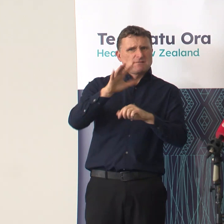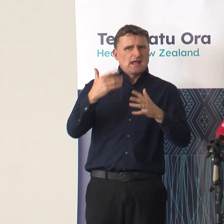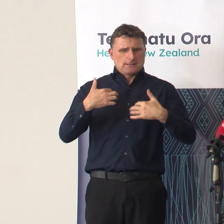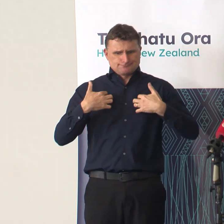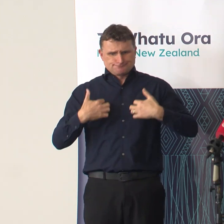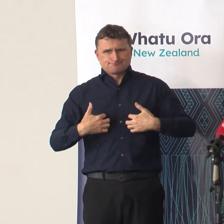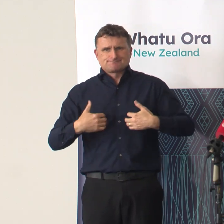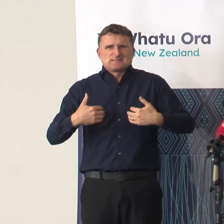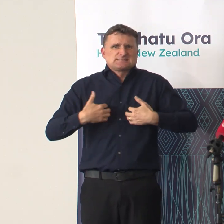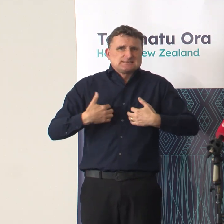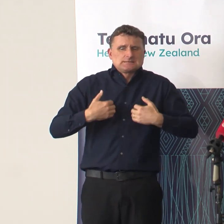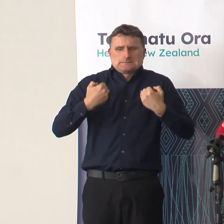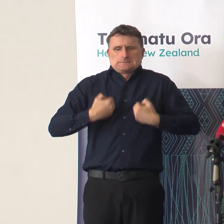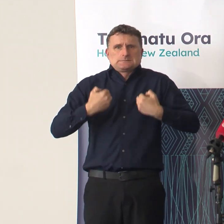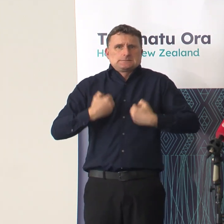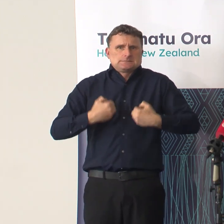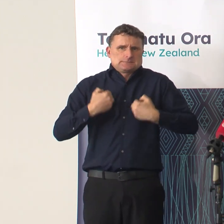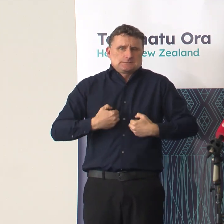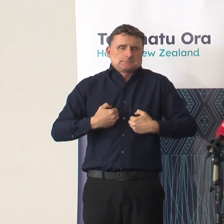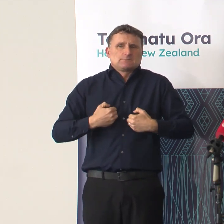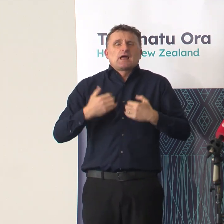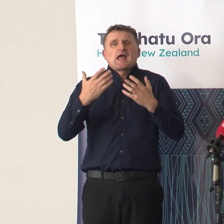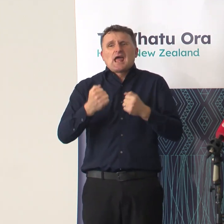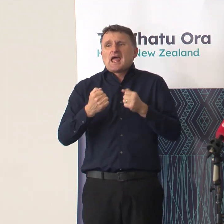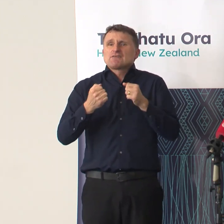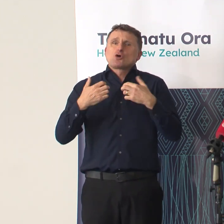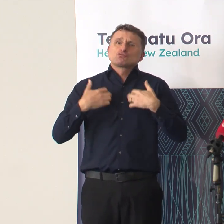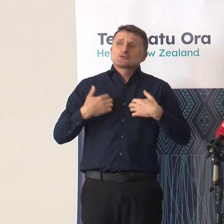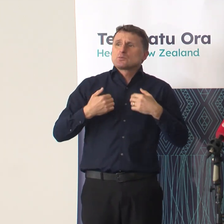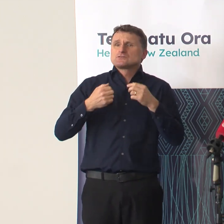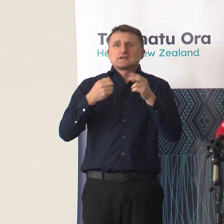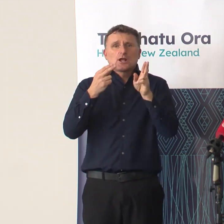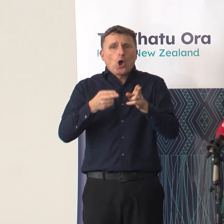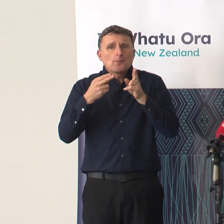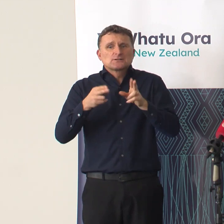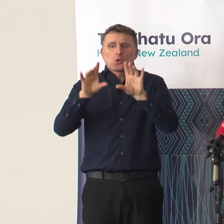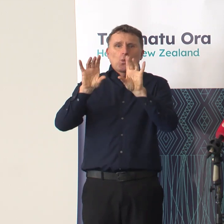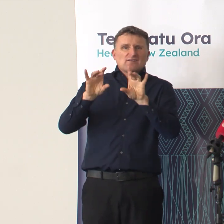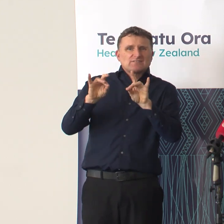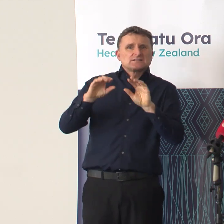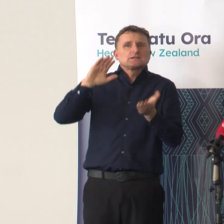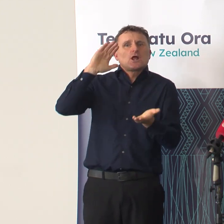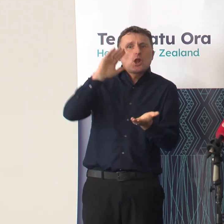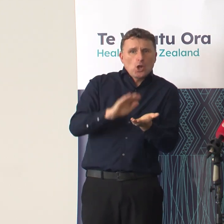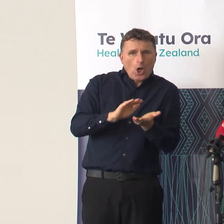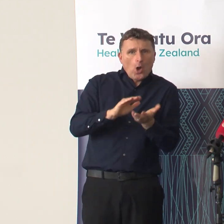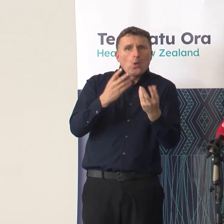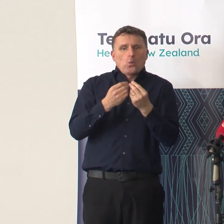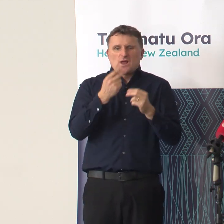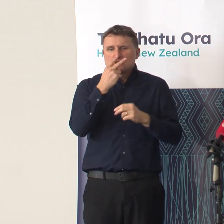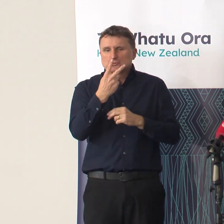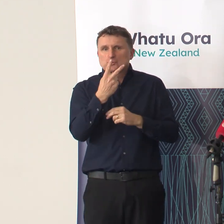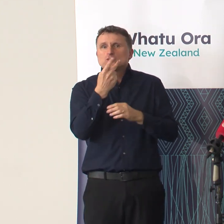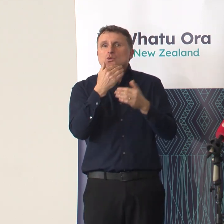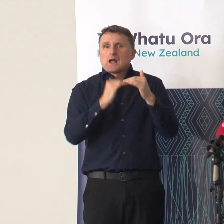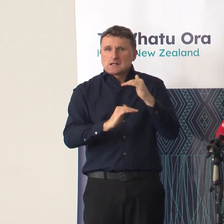cause of hospitalisation for lower respiratory tract infection for under two-year-olds. Last year, at this